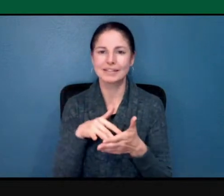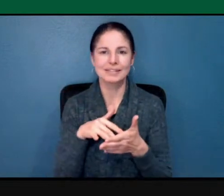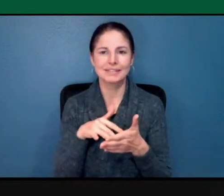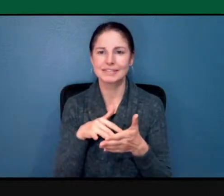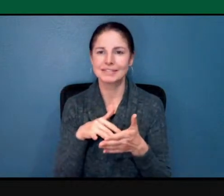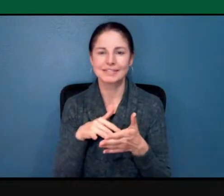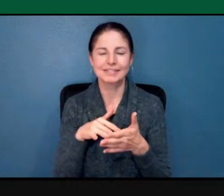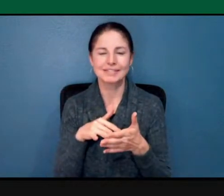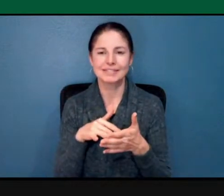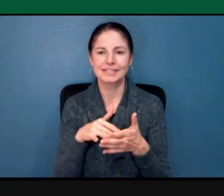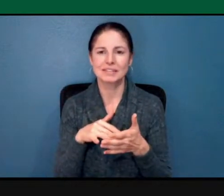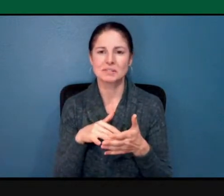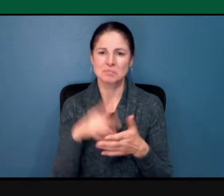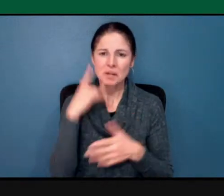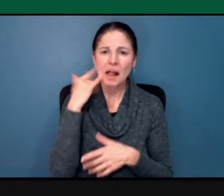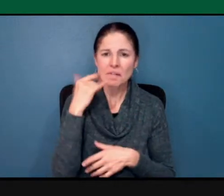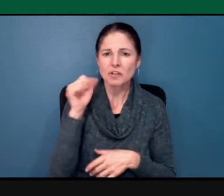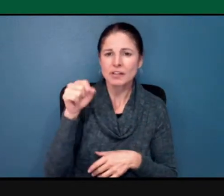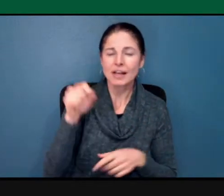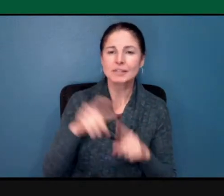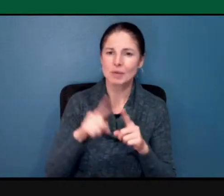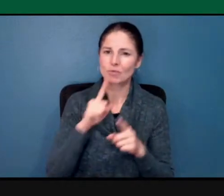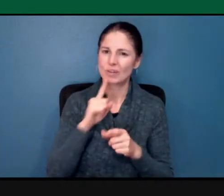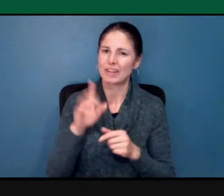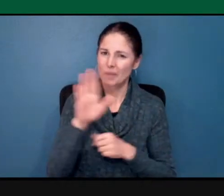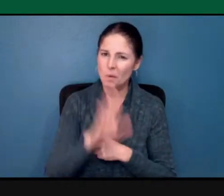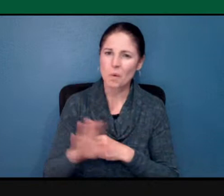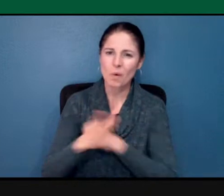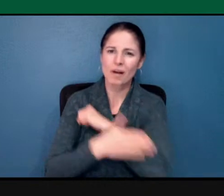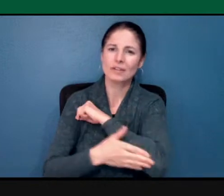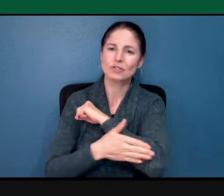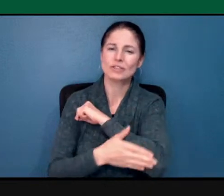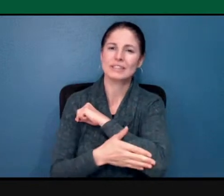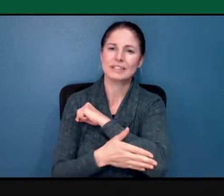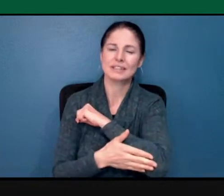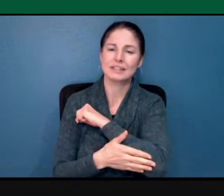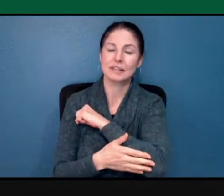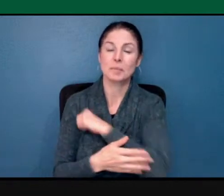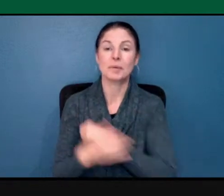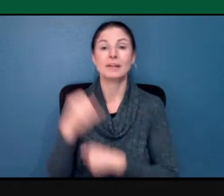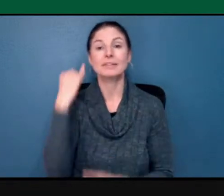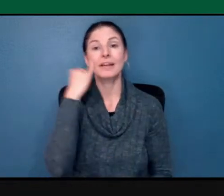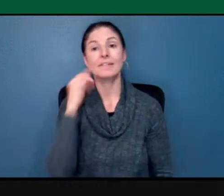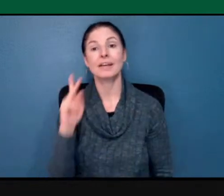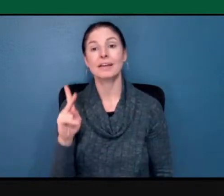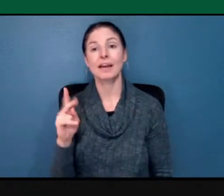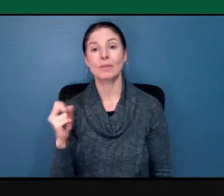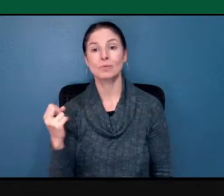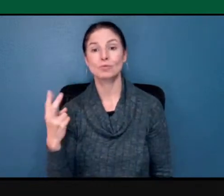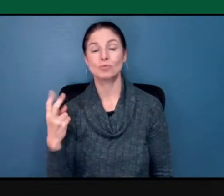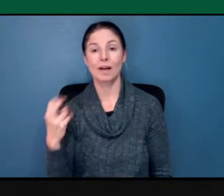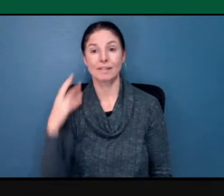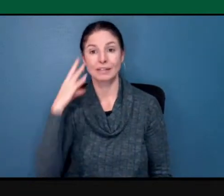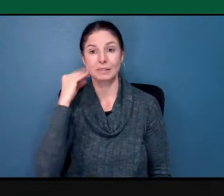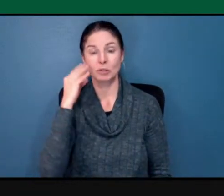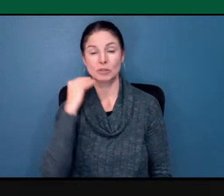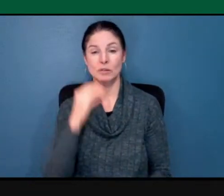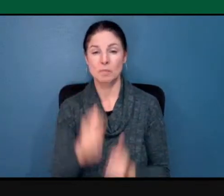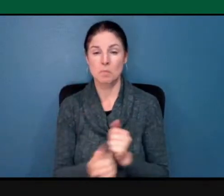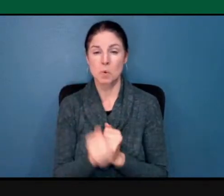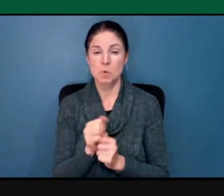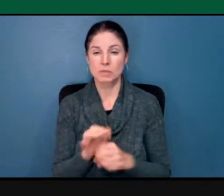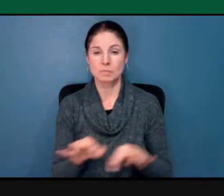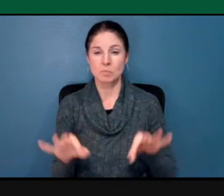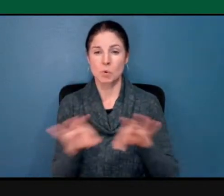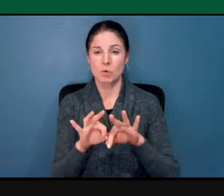across our nation. Because if our K-12 experiences are the most critical, right,